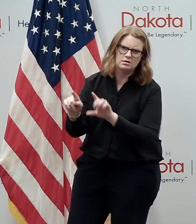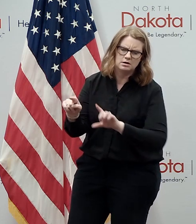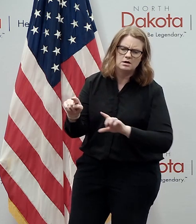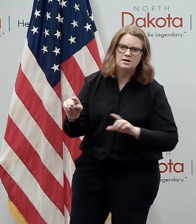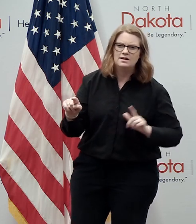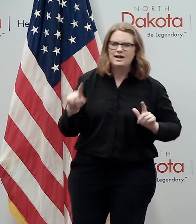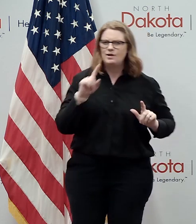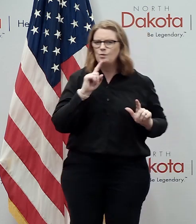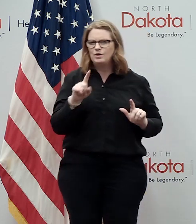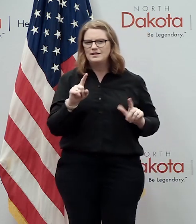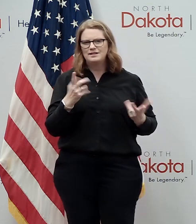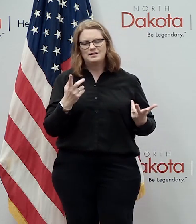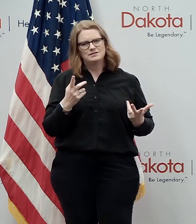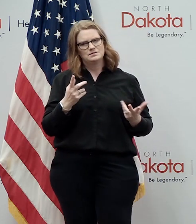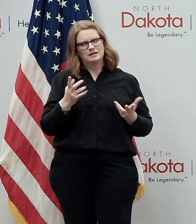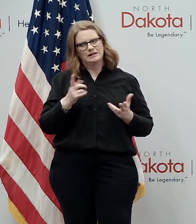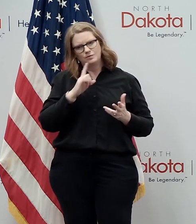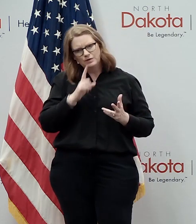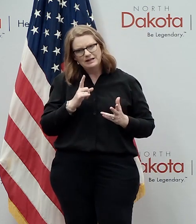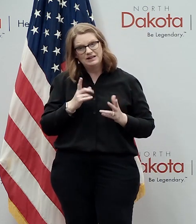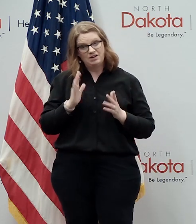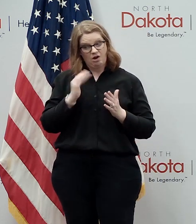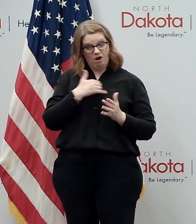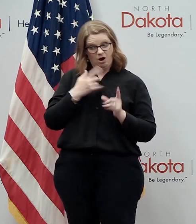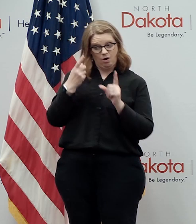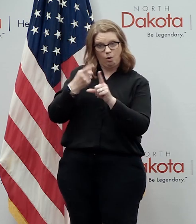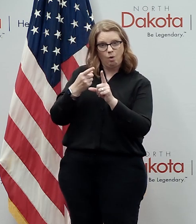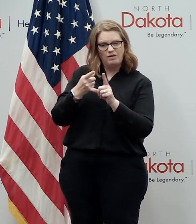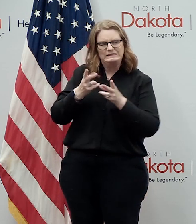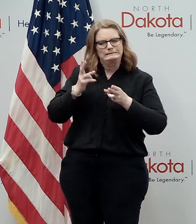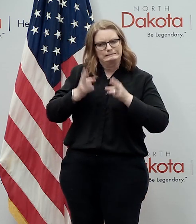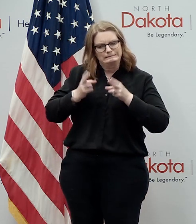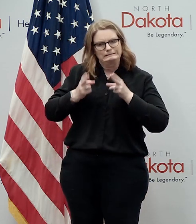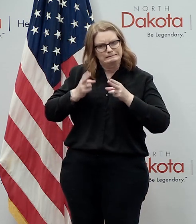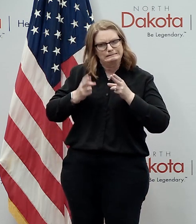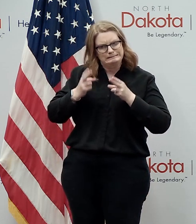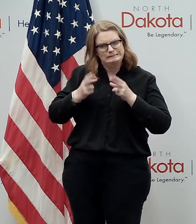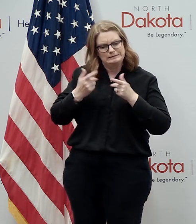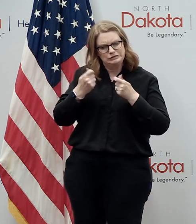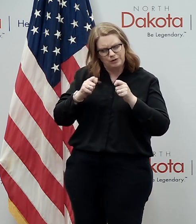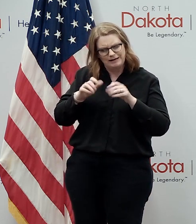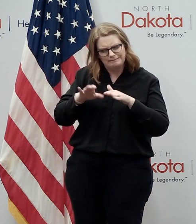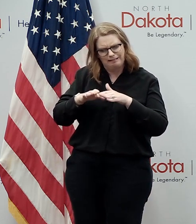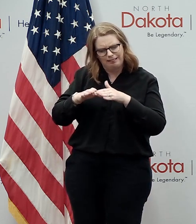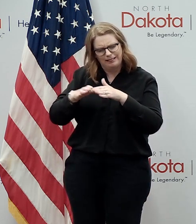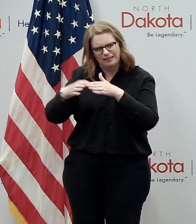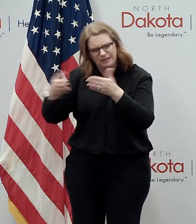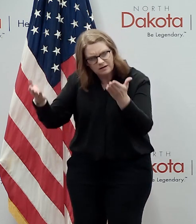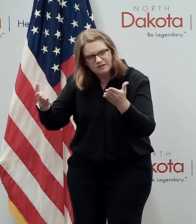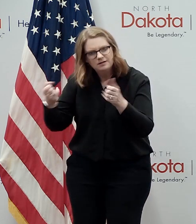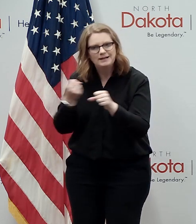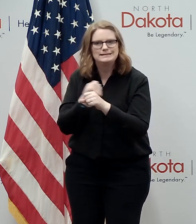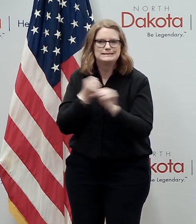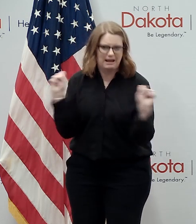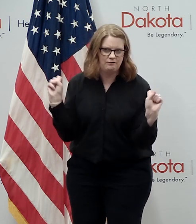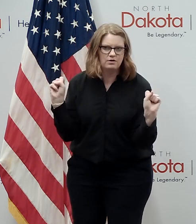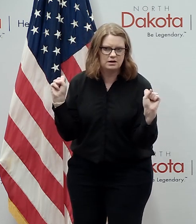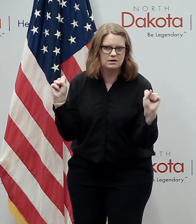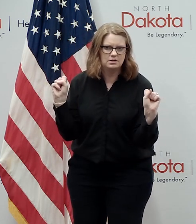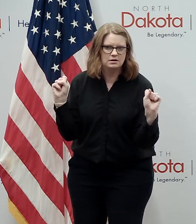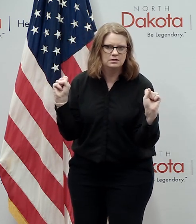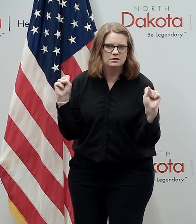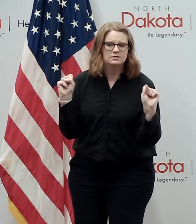this is the uh utmost urgency of our team to continue to try to be among the first in the nation to safely reopen